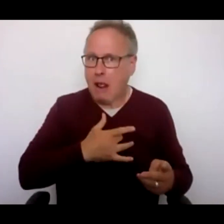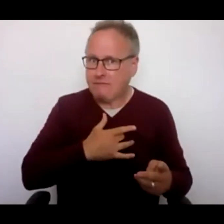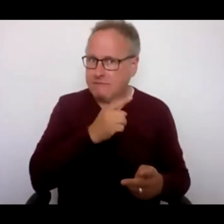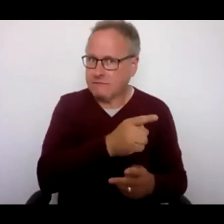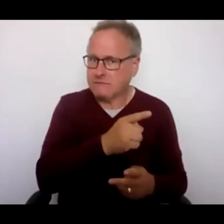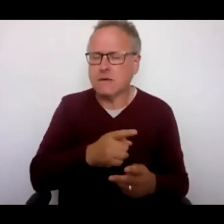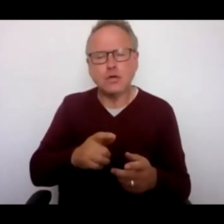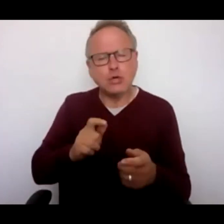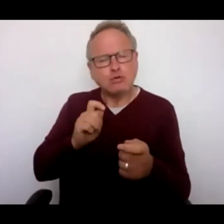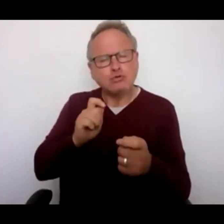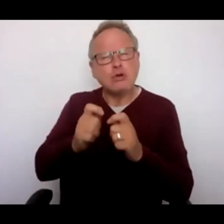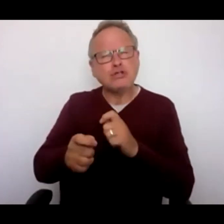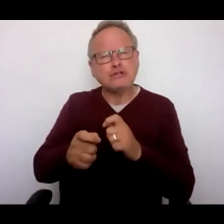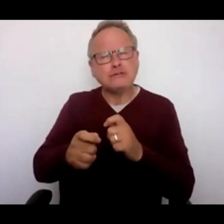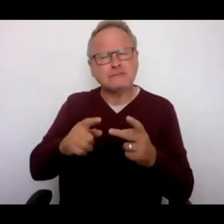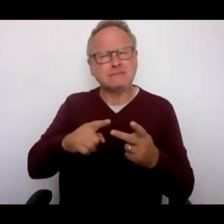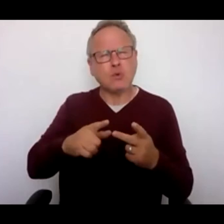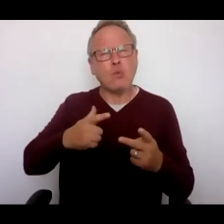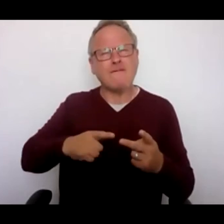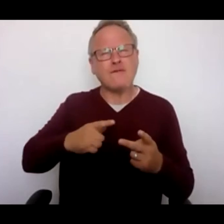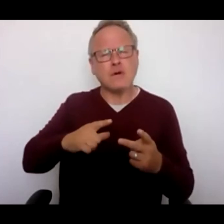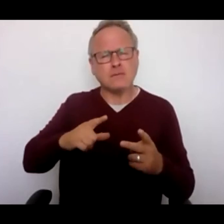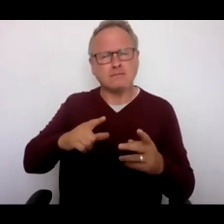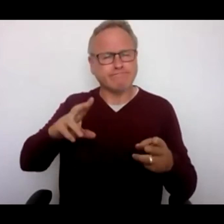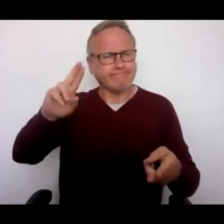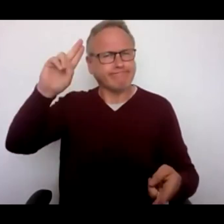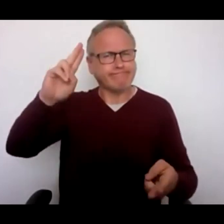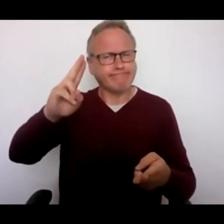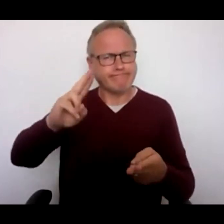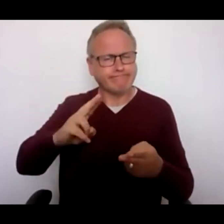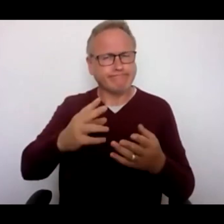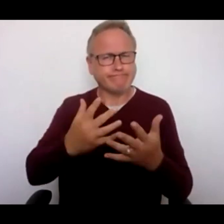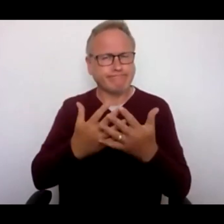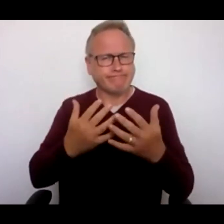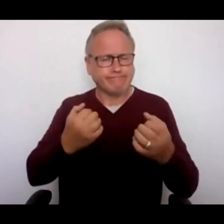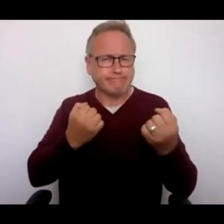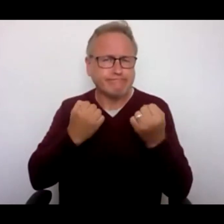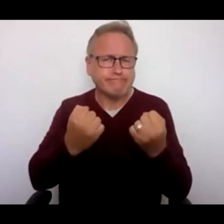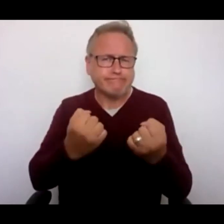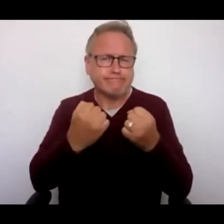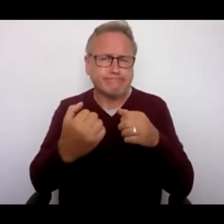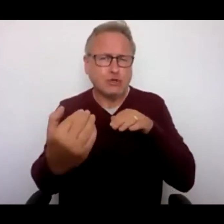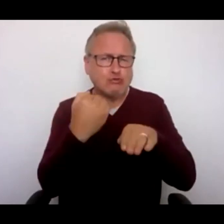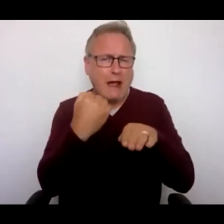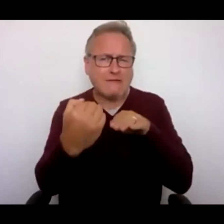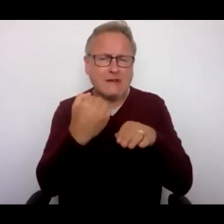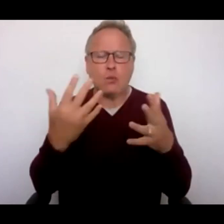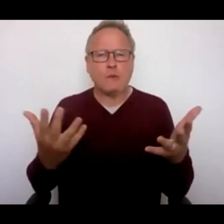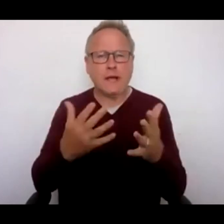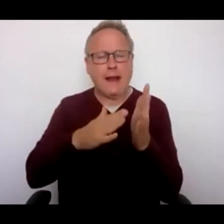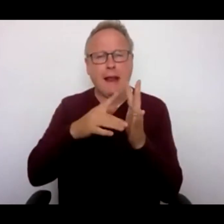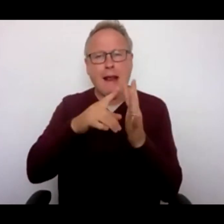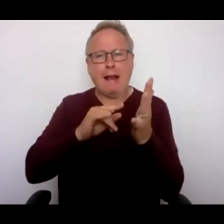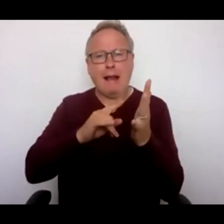are also aimed at reducing the amount of traffic on Milsom Street and Kingsmead Square.